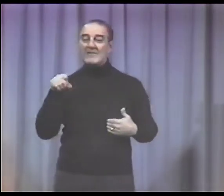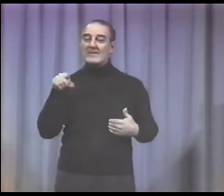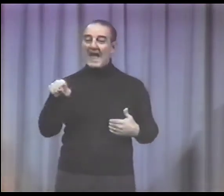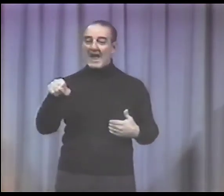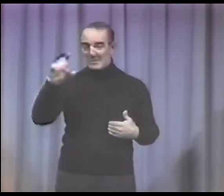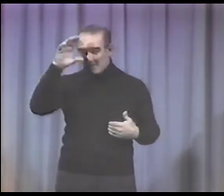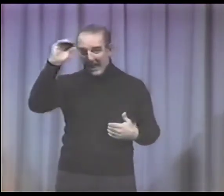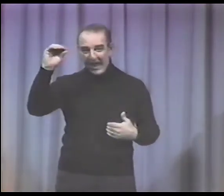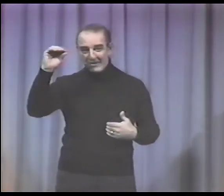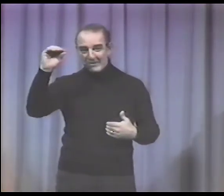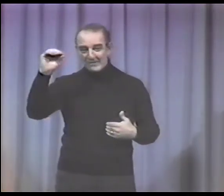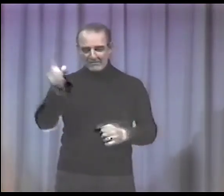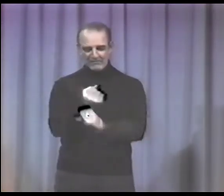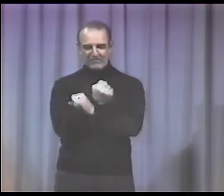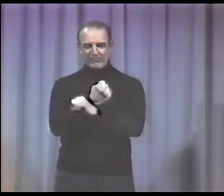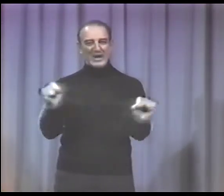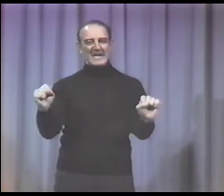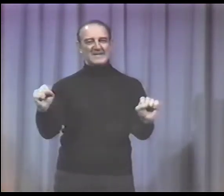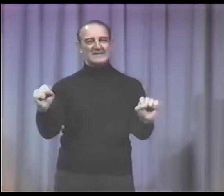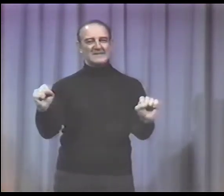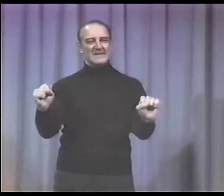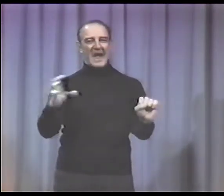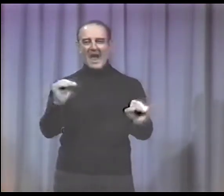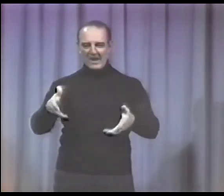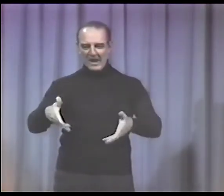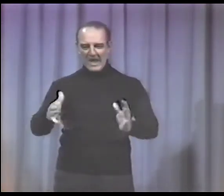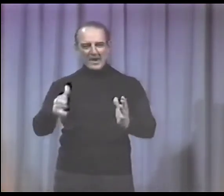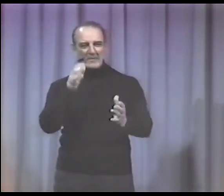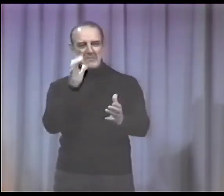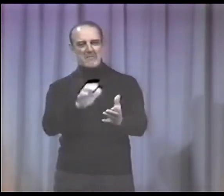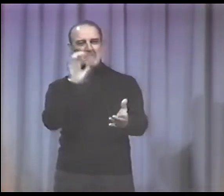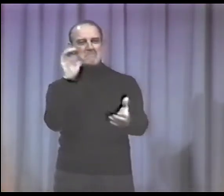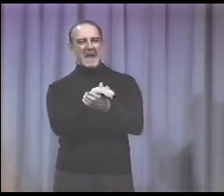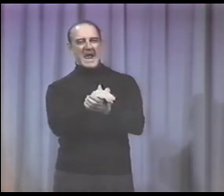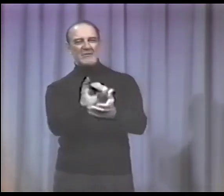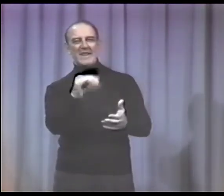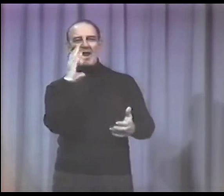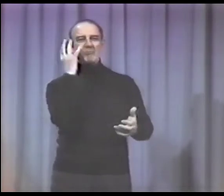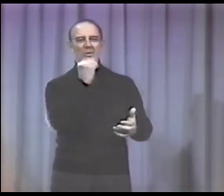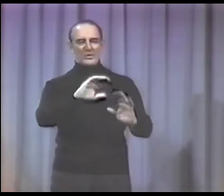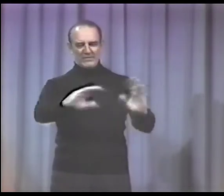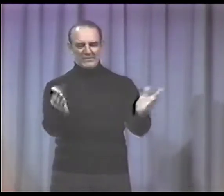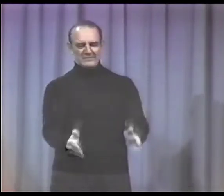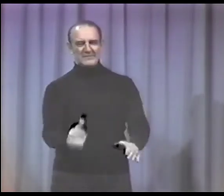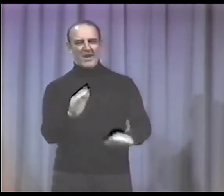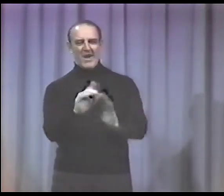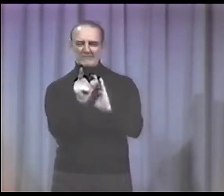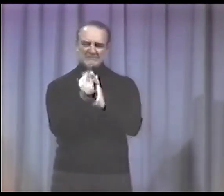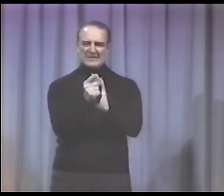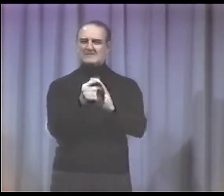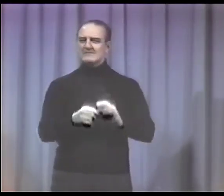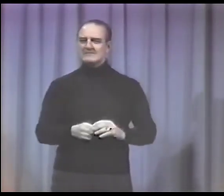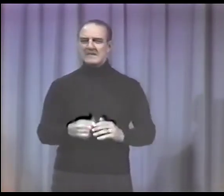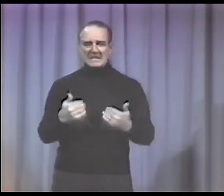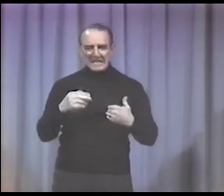And the king would have that man freed and would allow him to marry the